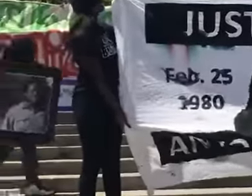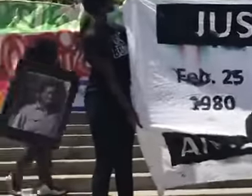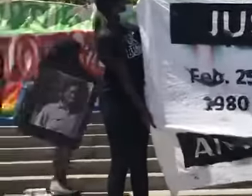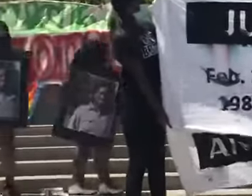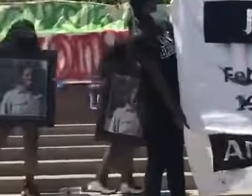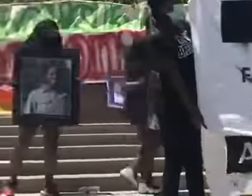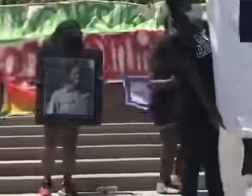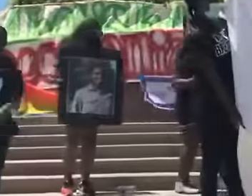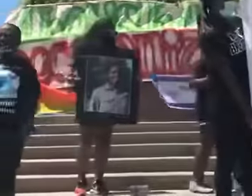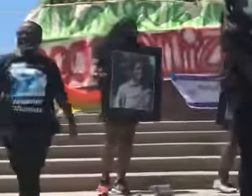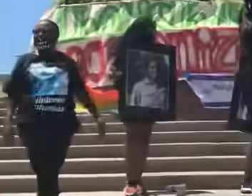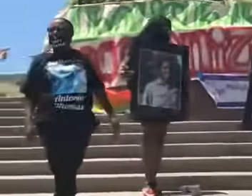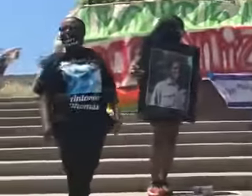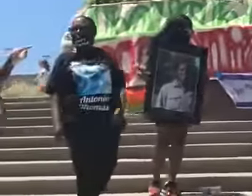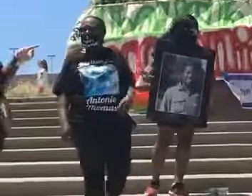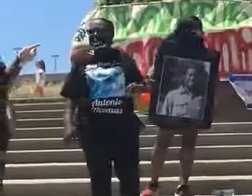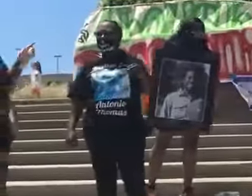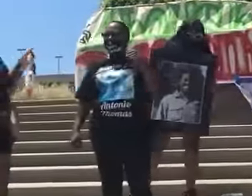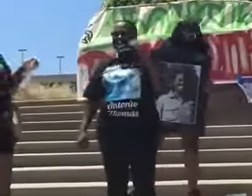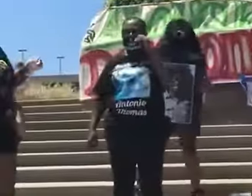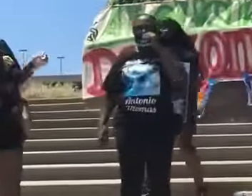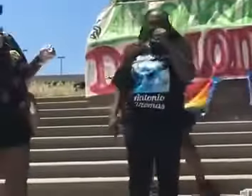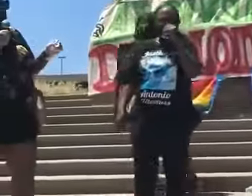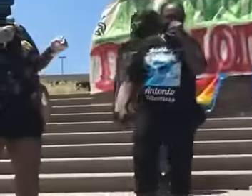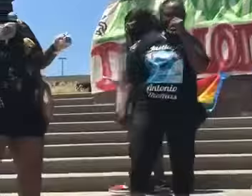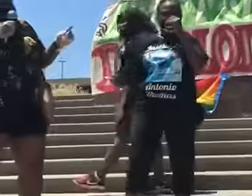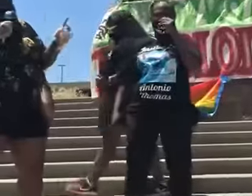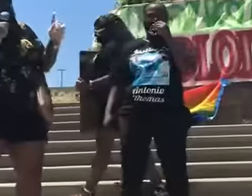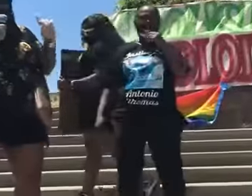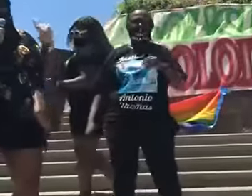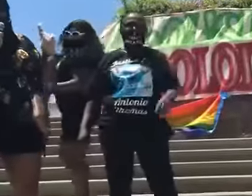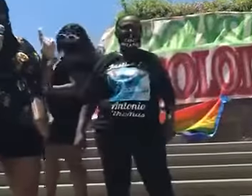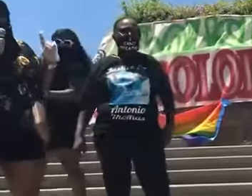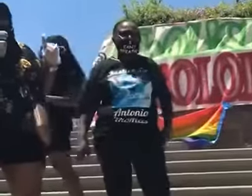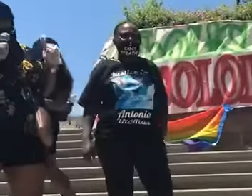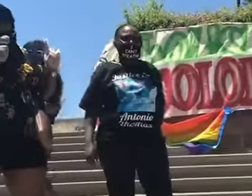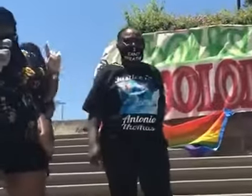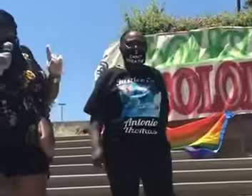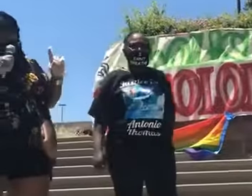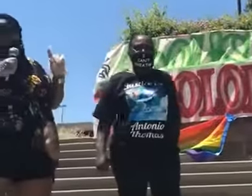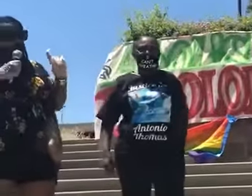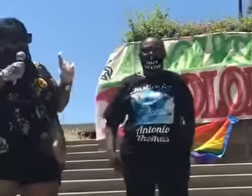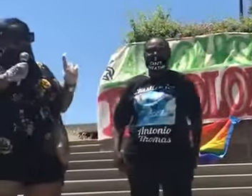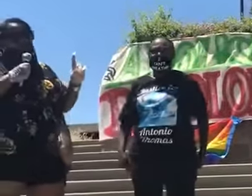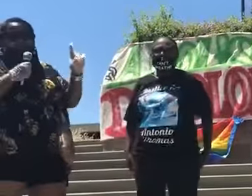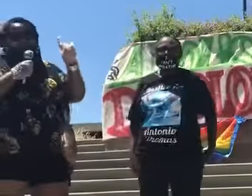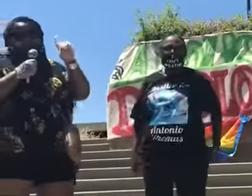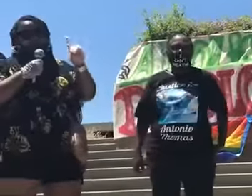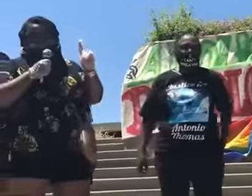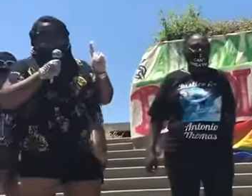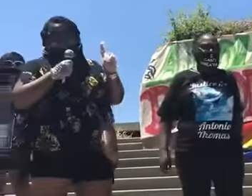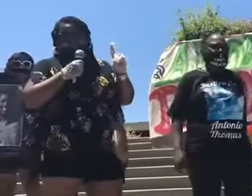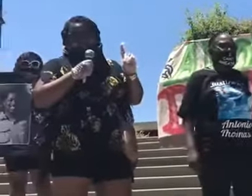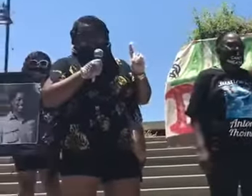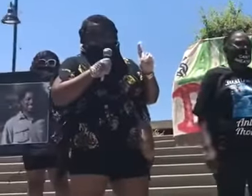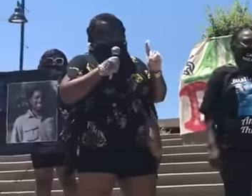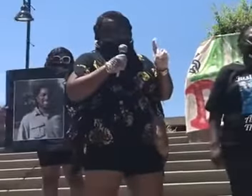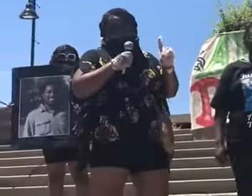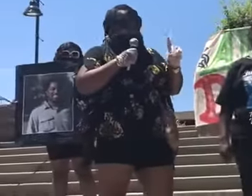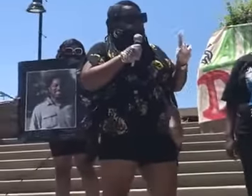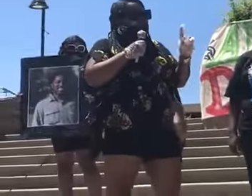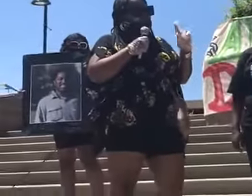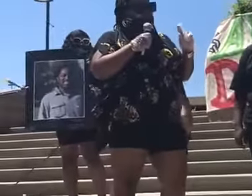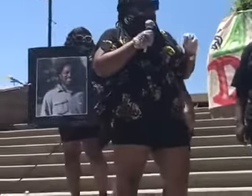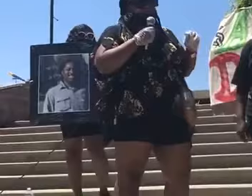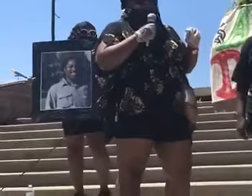son Antonio Thomas was murdered in the county jail after being picked up by the Central Heights Police after one day of being there.